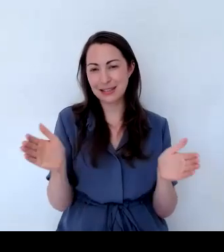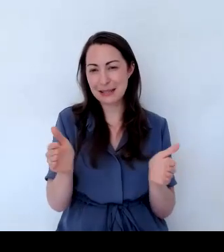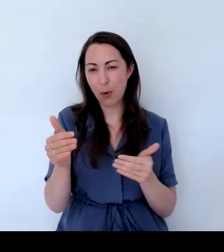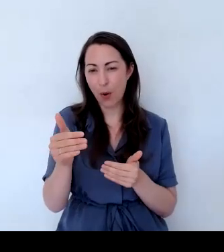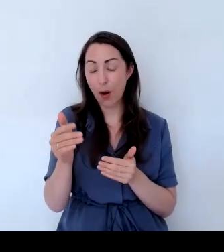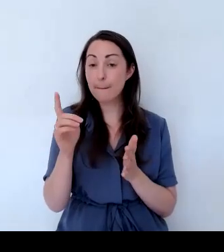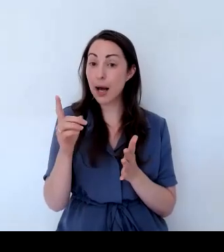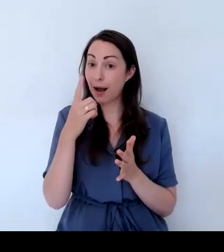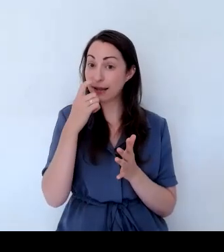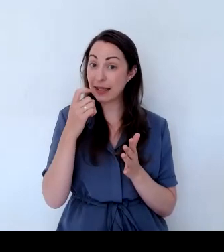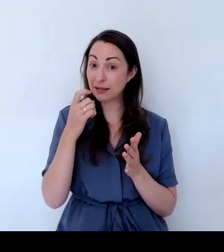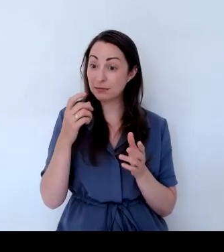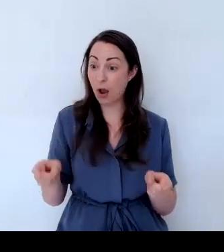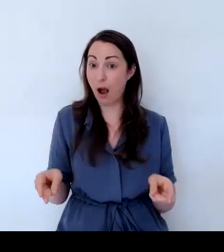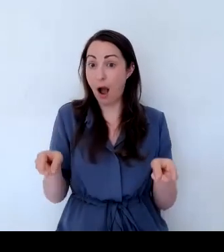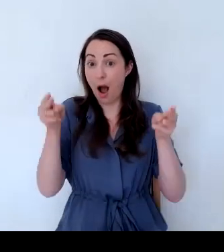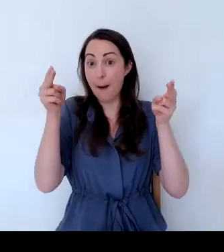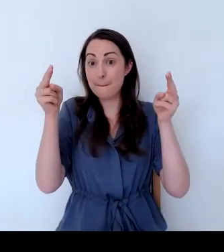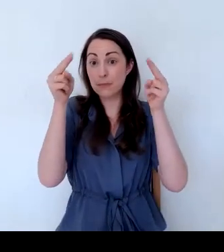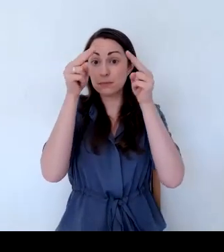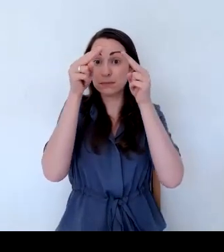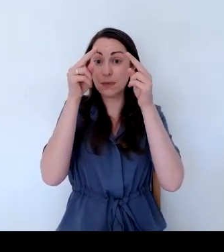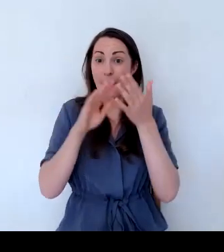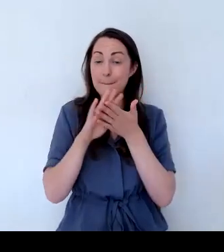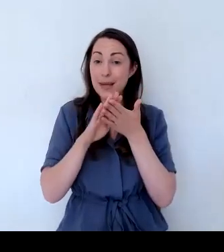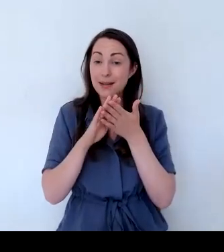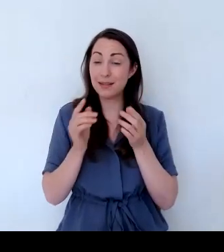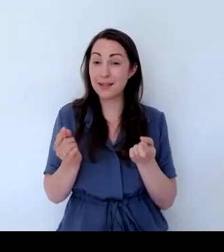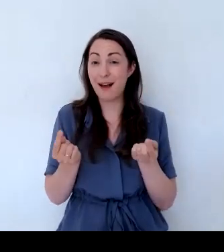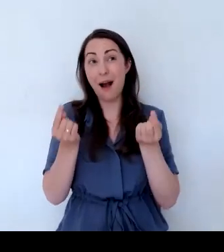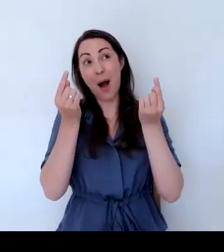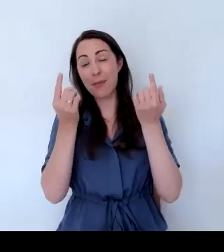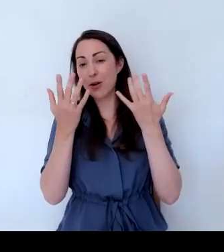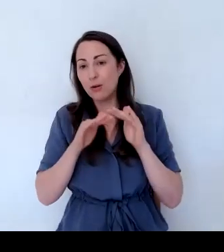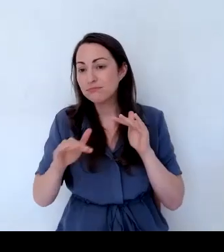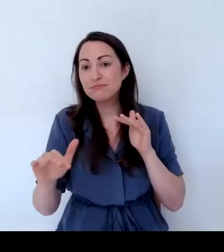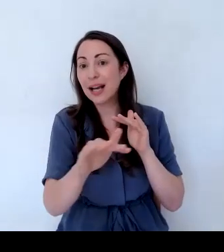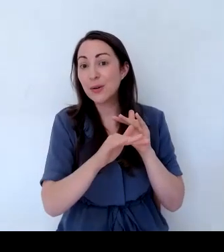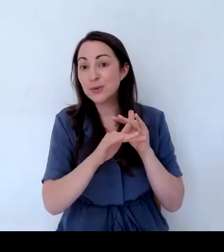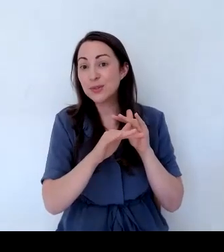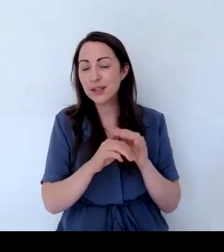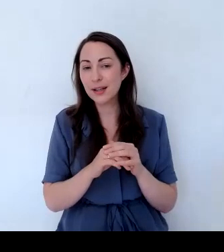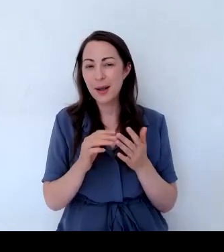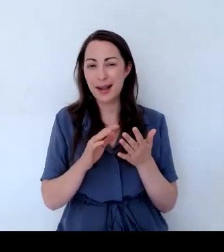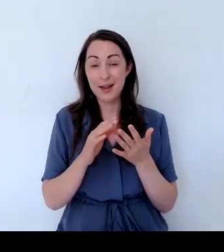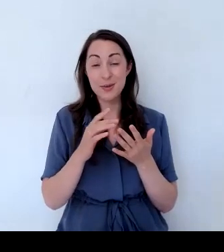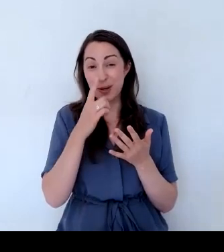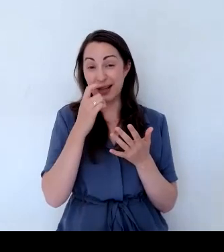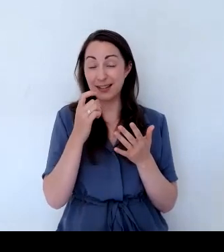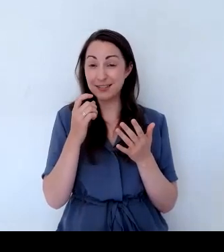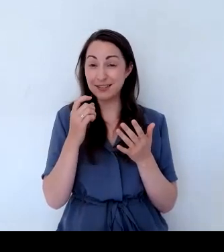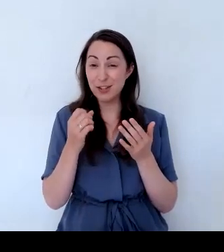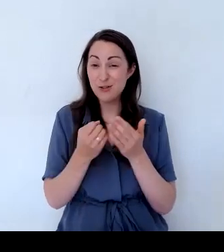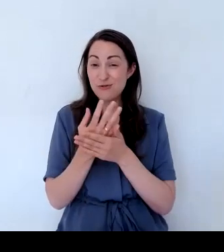So by putting in something like this gives you the opportunity to grow things that will go up and over.